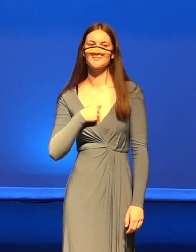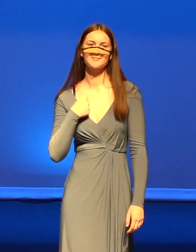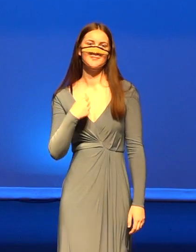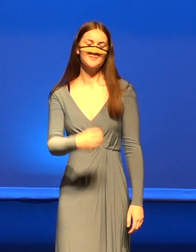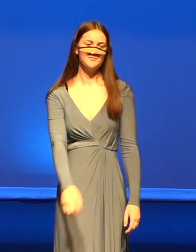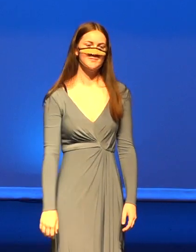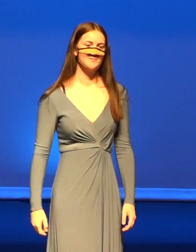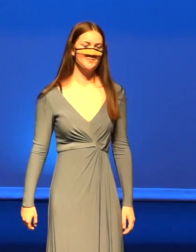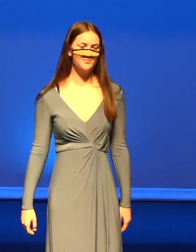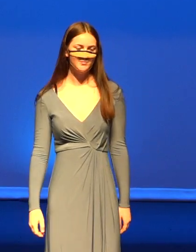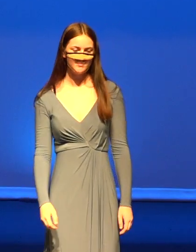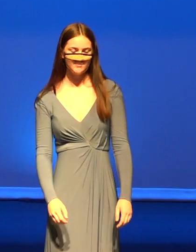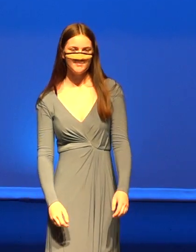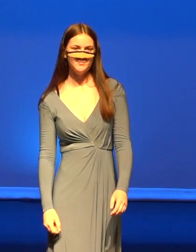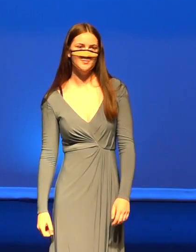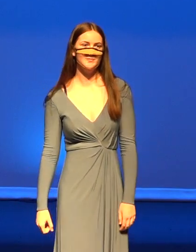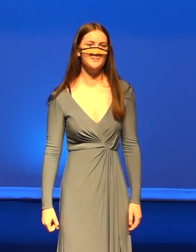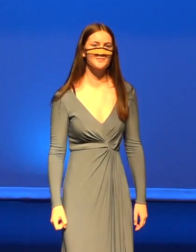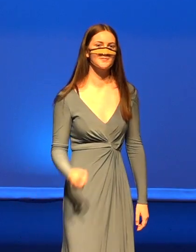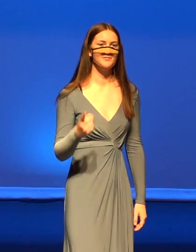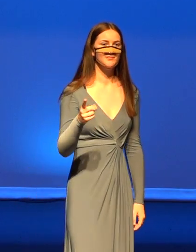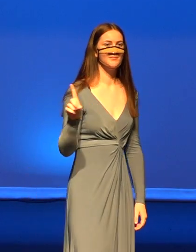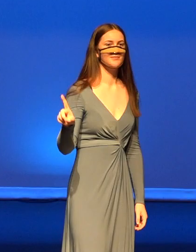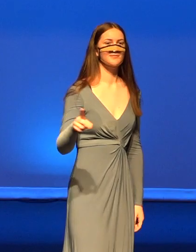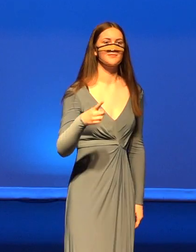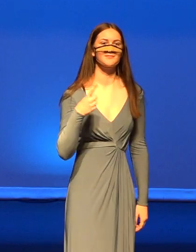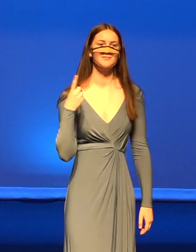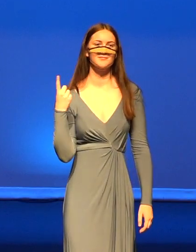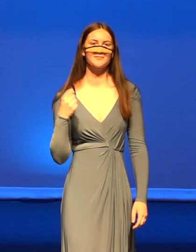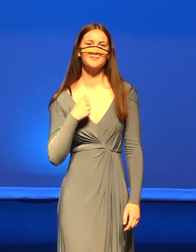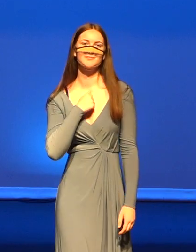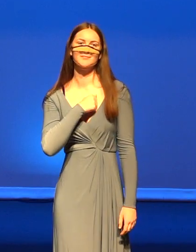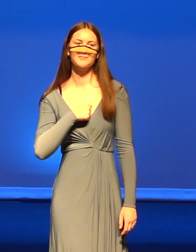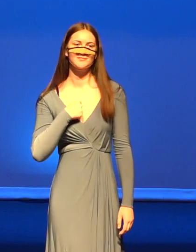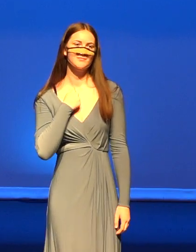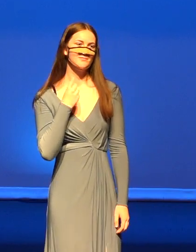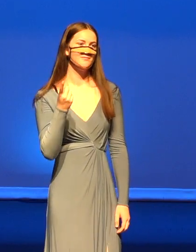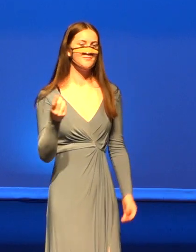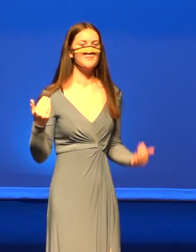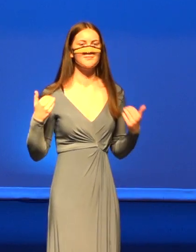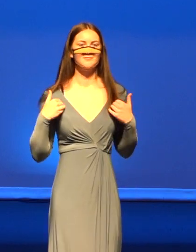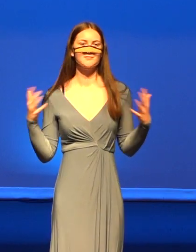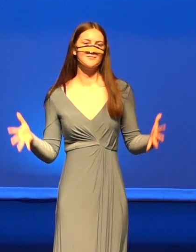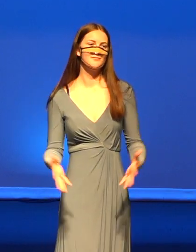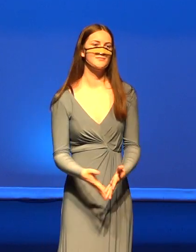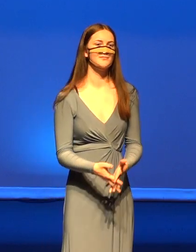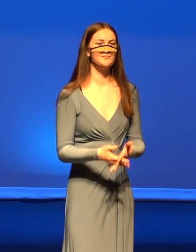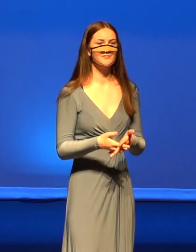not. Baby, when I know you're only sorry you got caught.